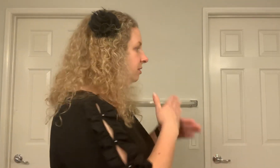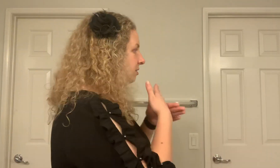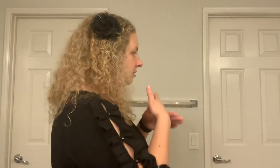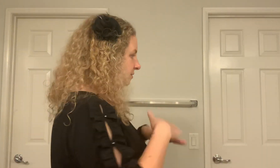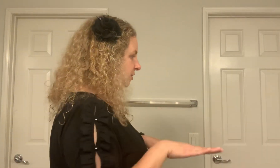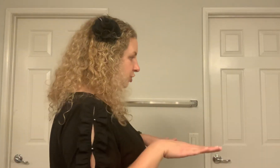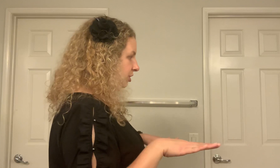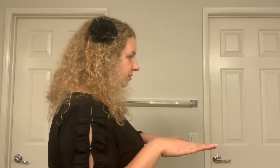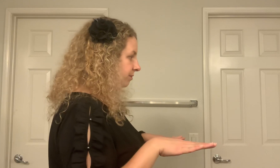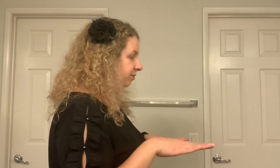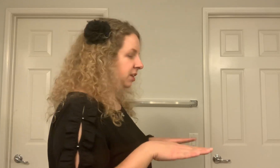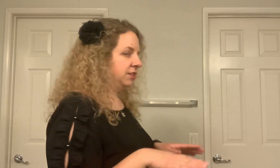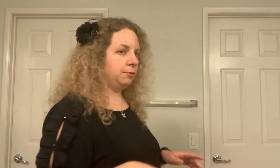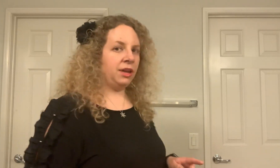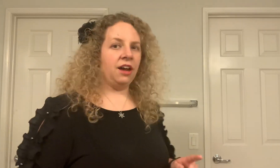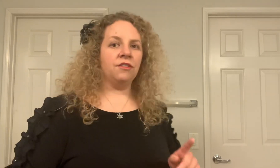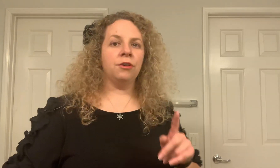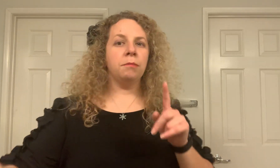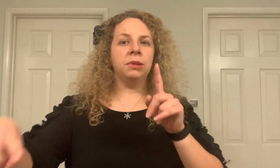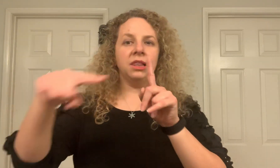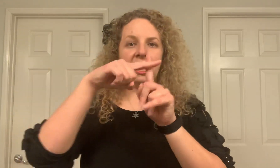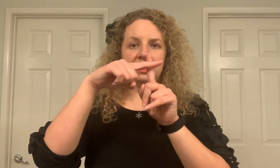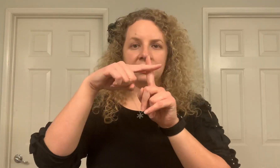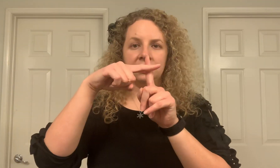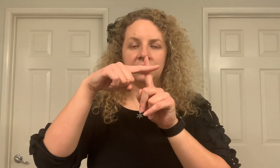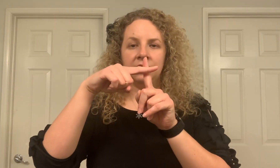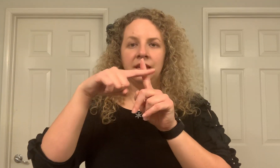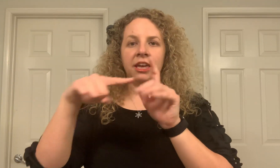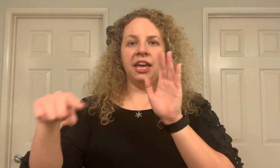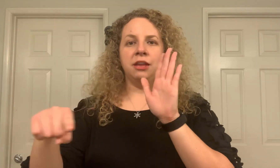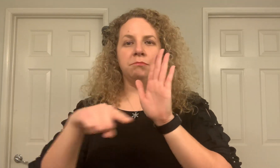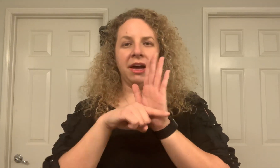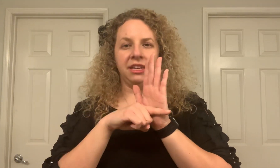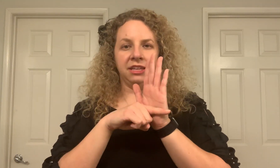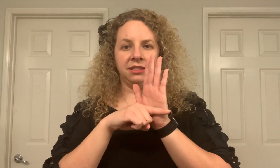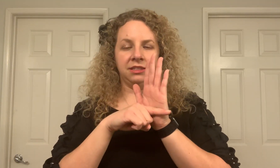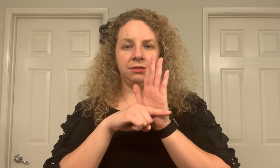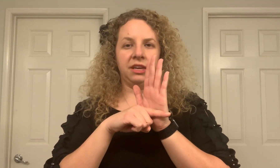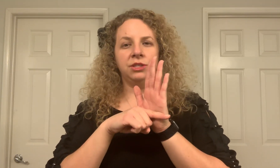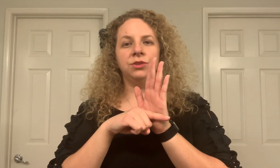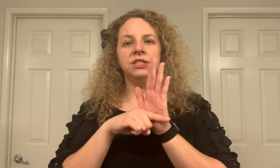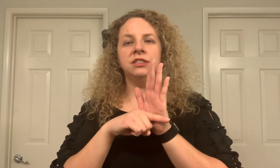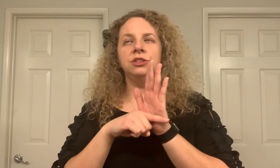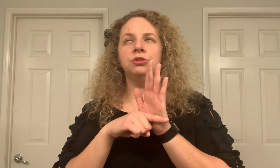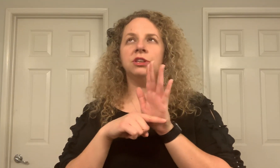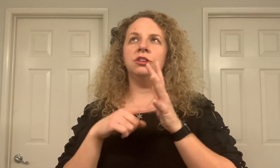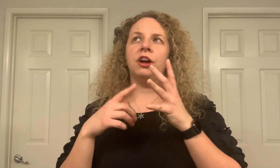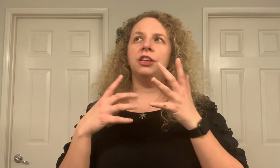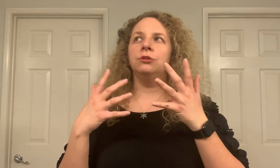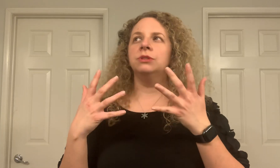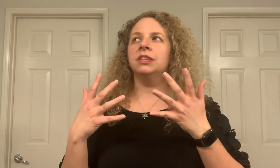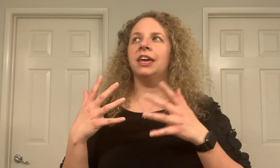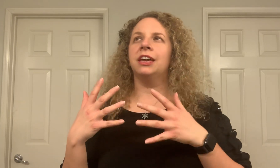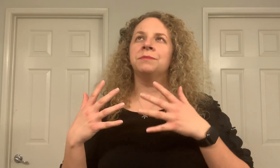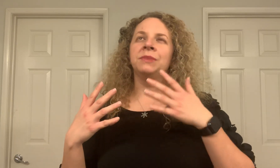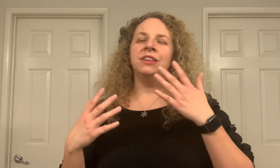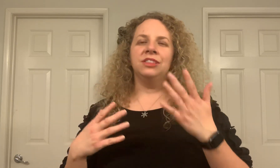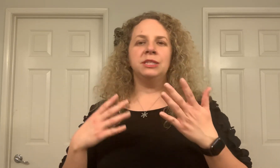division. Then we have plus and minus. Okay, so this is usually not used like this